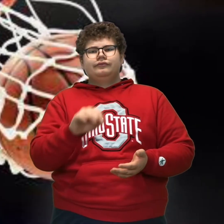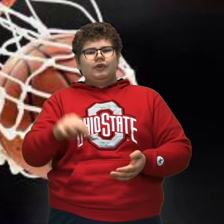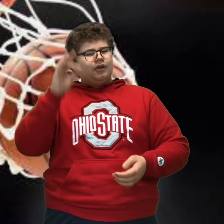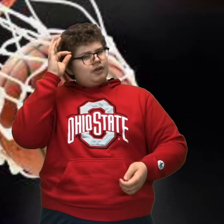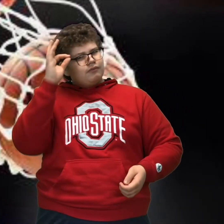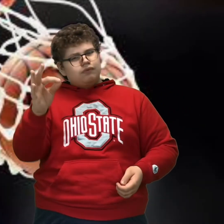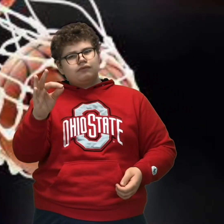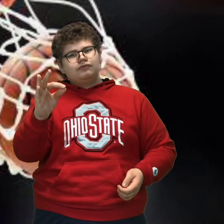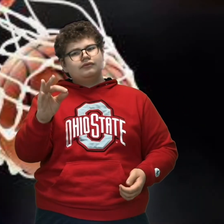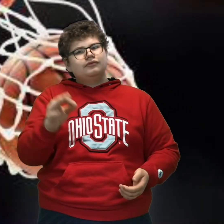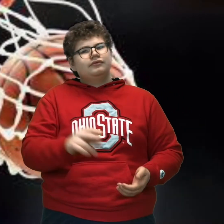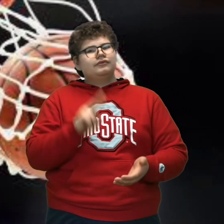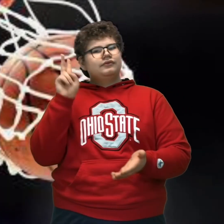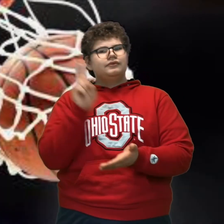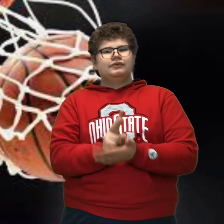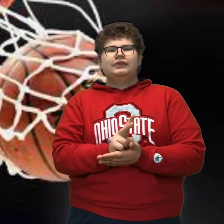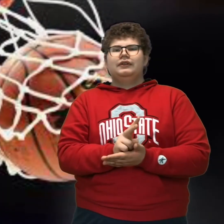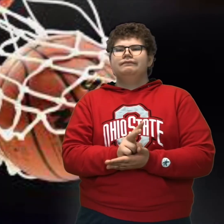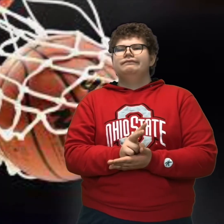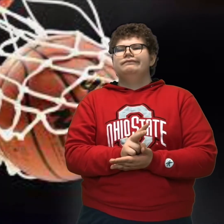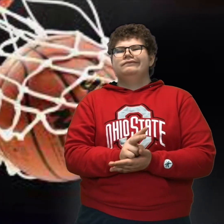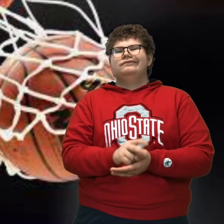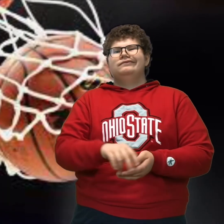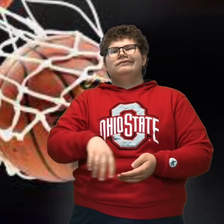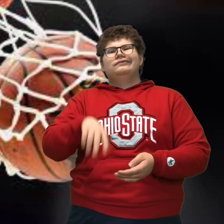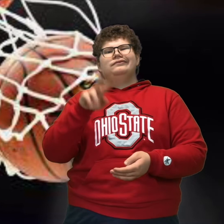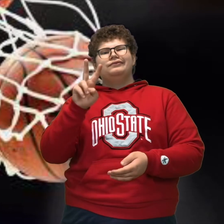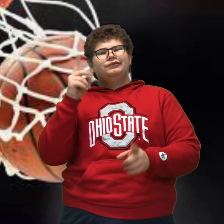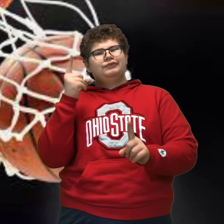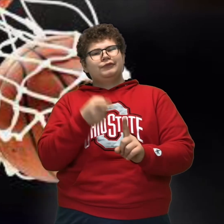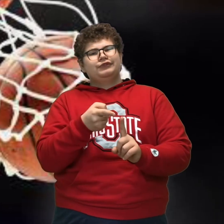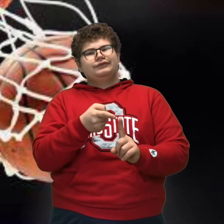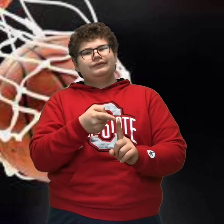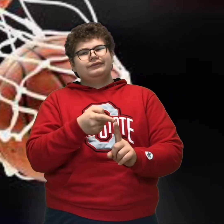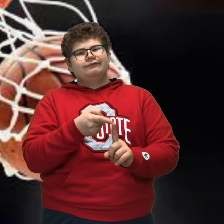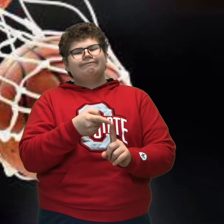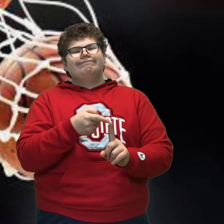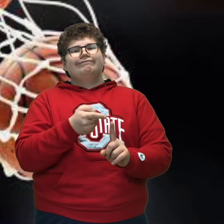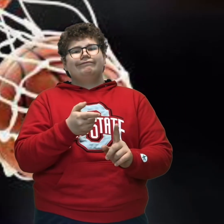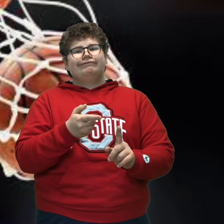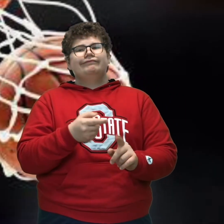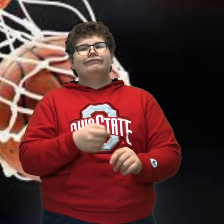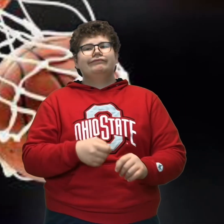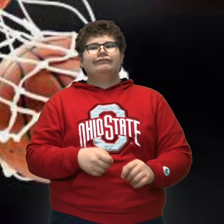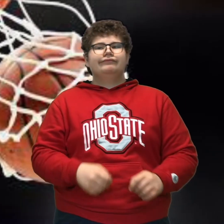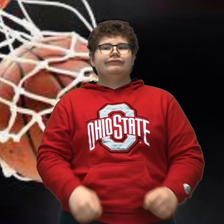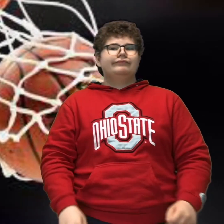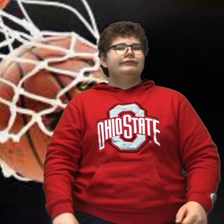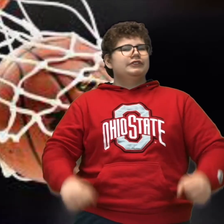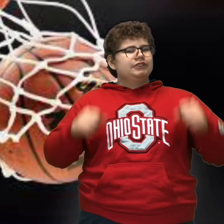They lost 27-29. It was so close with that loss coming in by only two points.